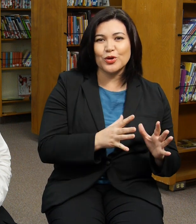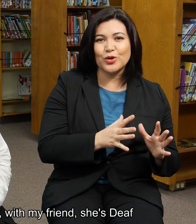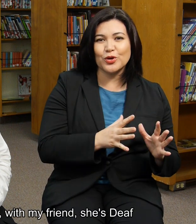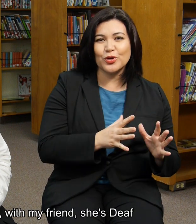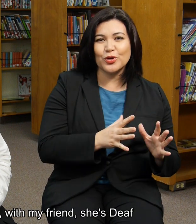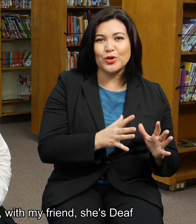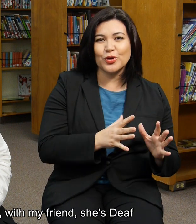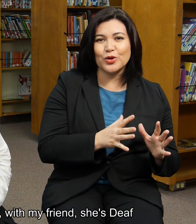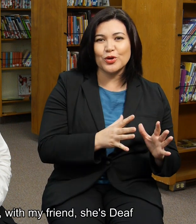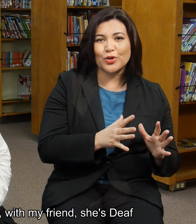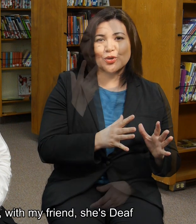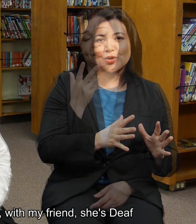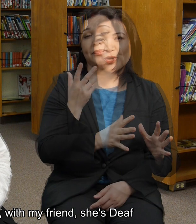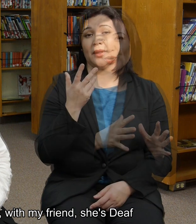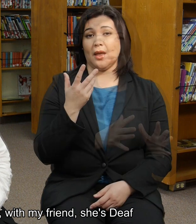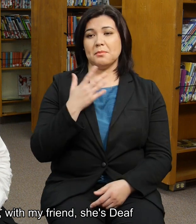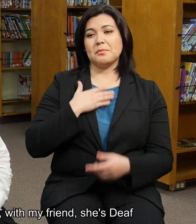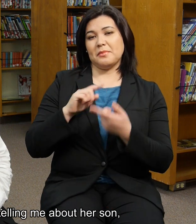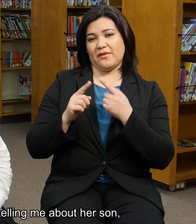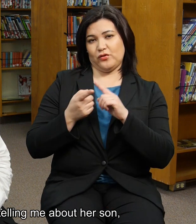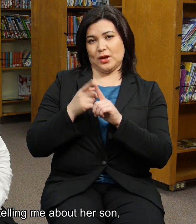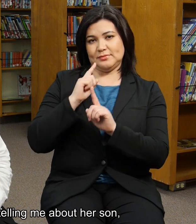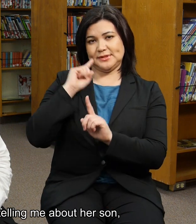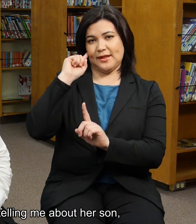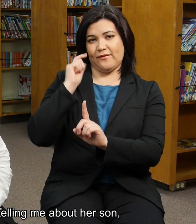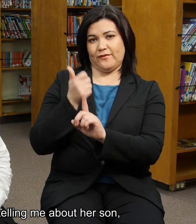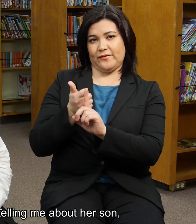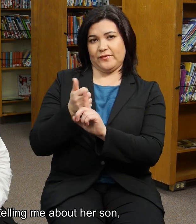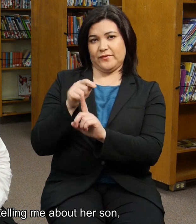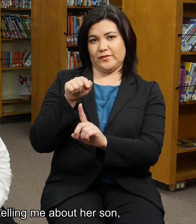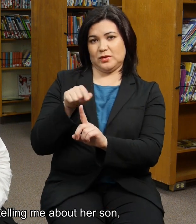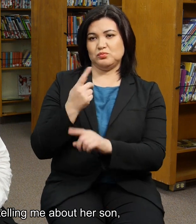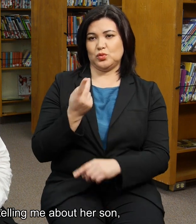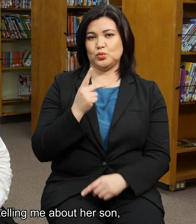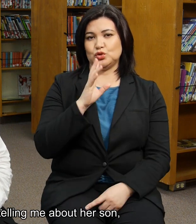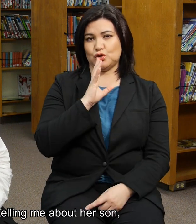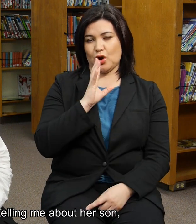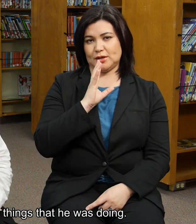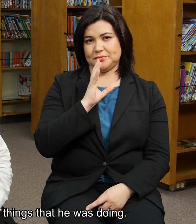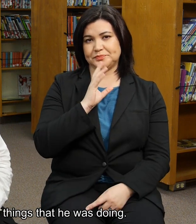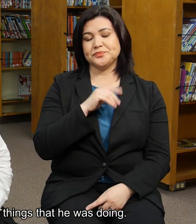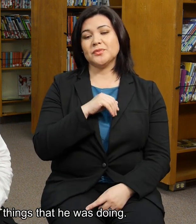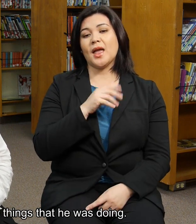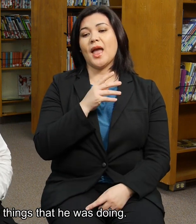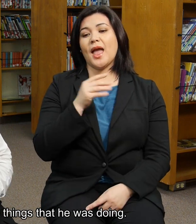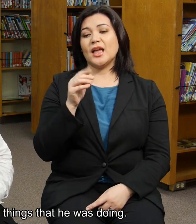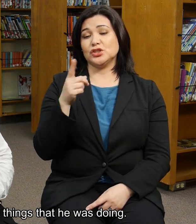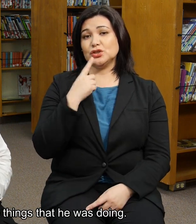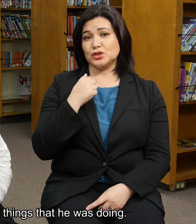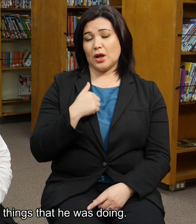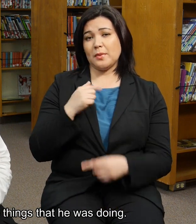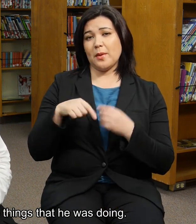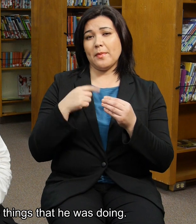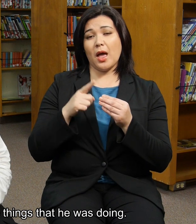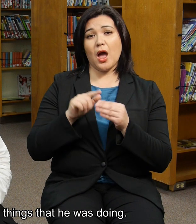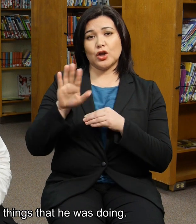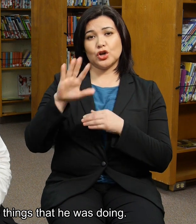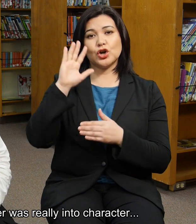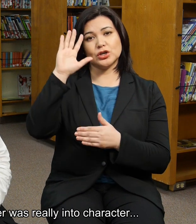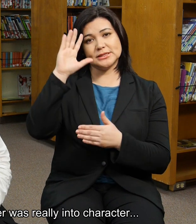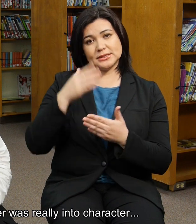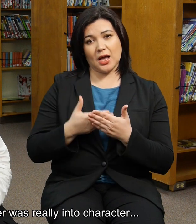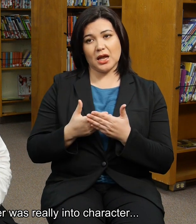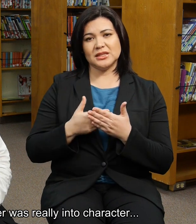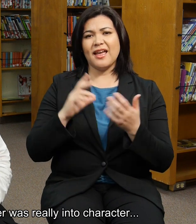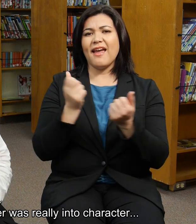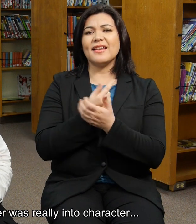We were talking with my friend, she's deaf, and she was telling me about her son and other little things that he was doing.